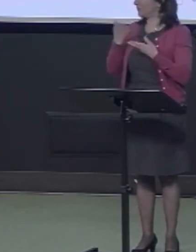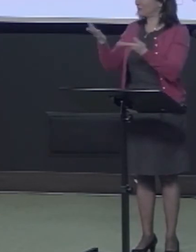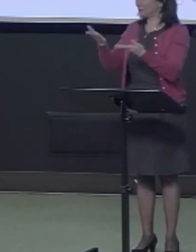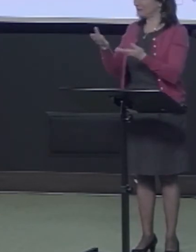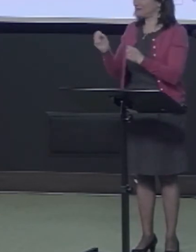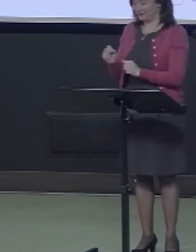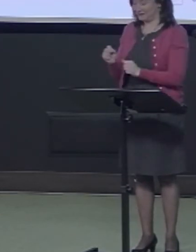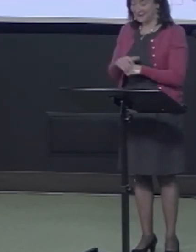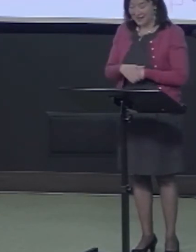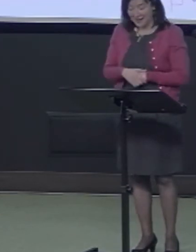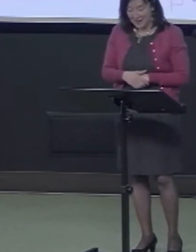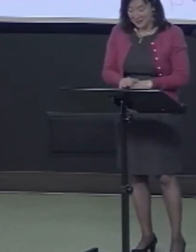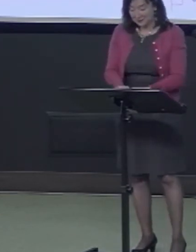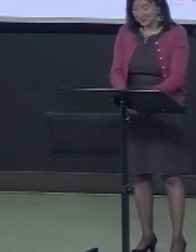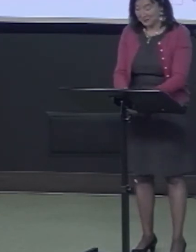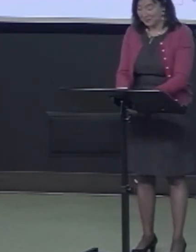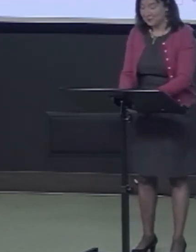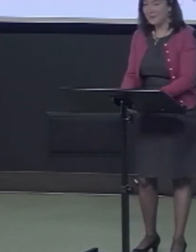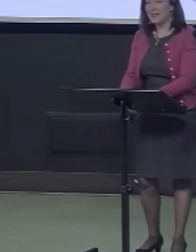so.